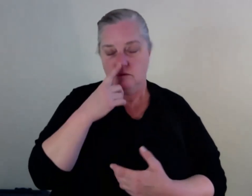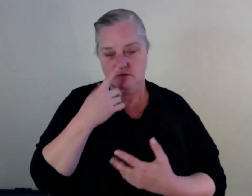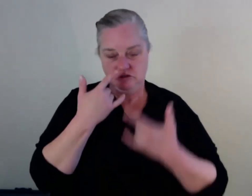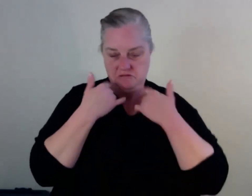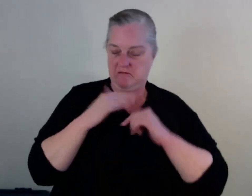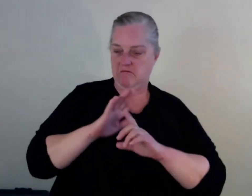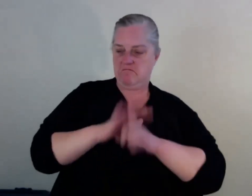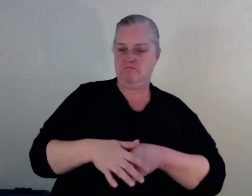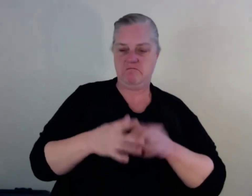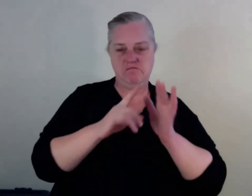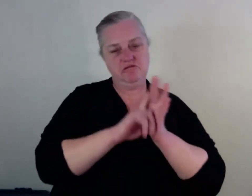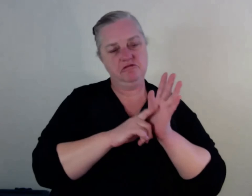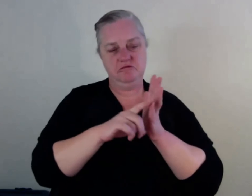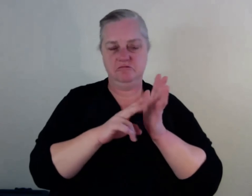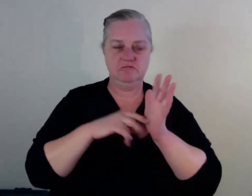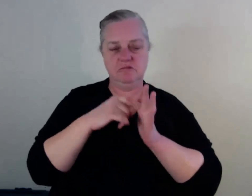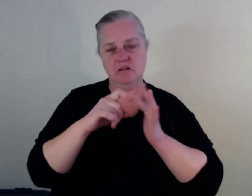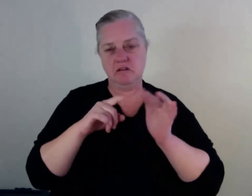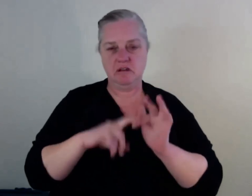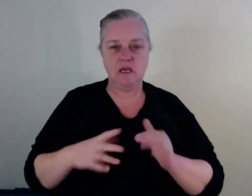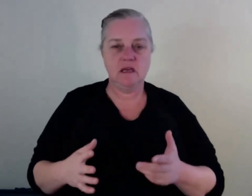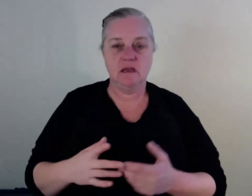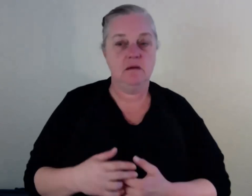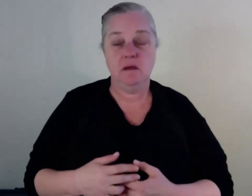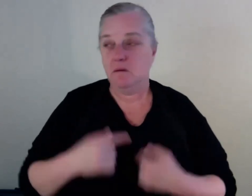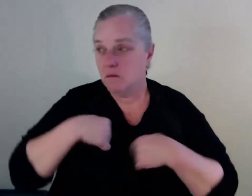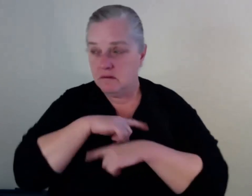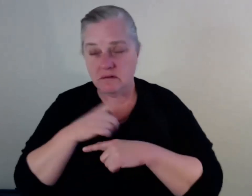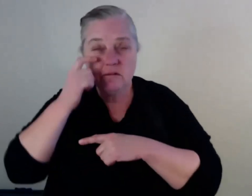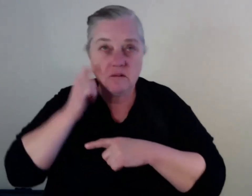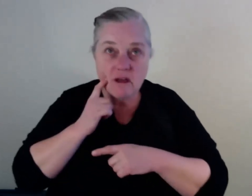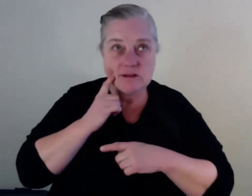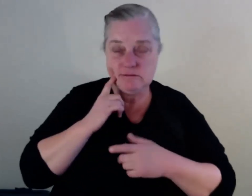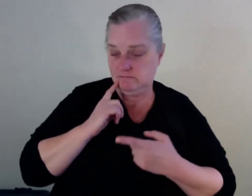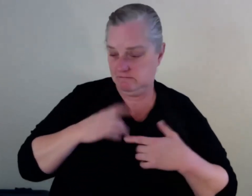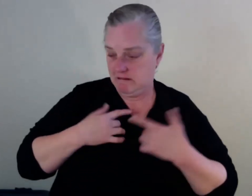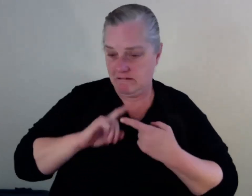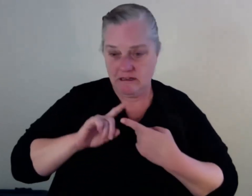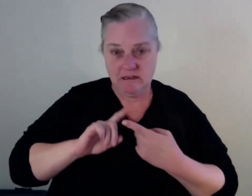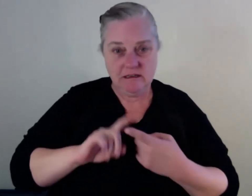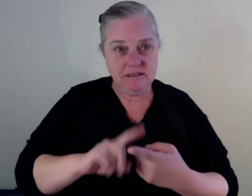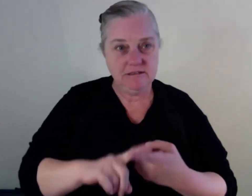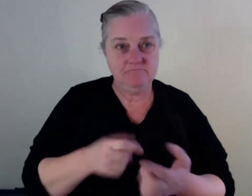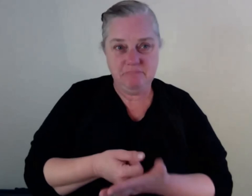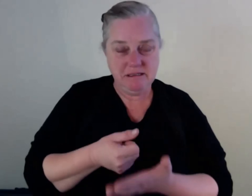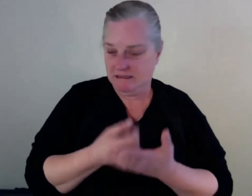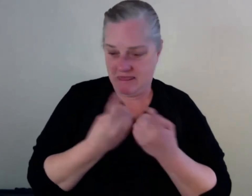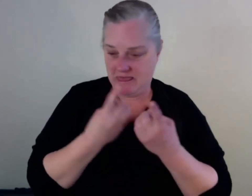these kind of things, the basics of survival stuff, it's, it's, it's, I really think we need to move to a space where there is funding for mental